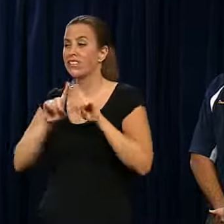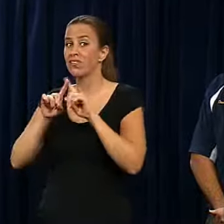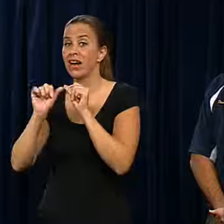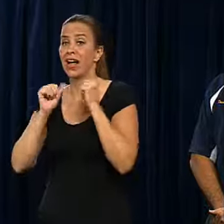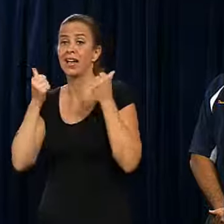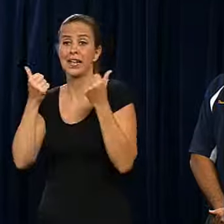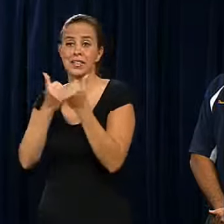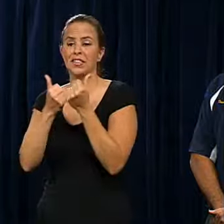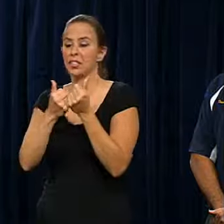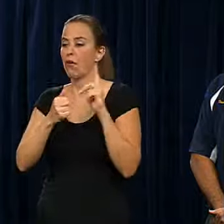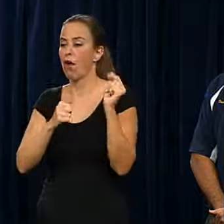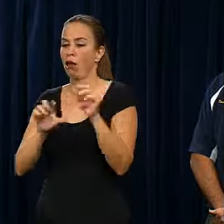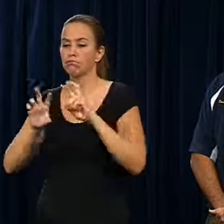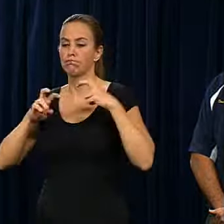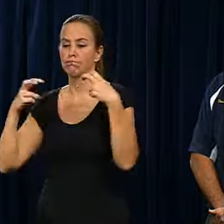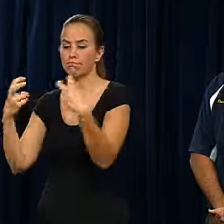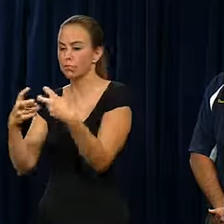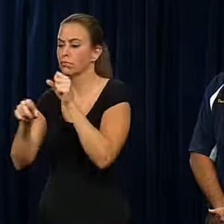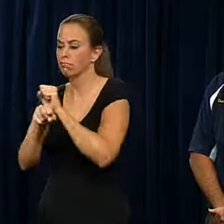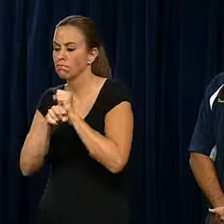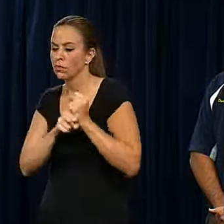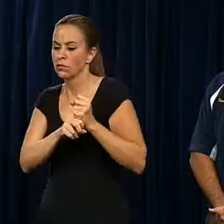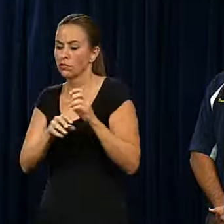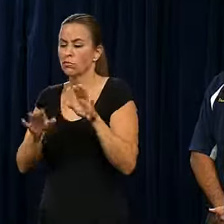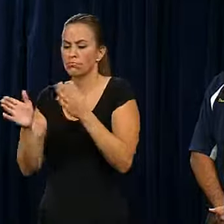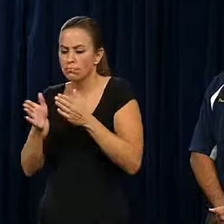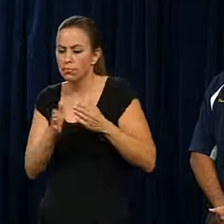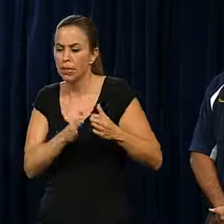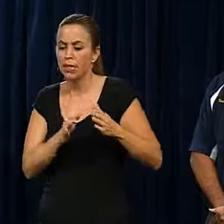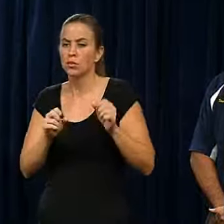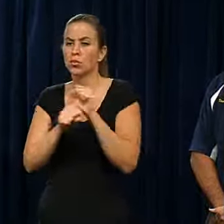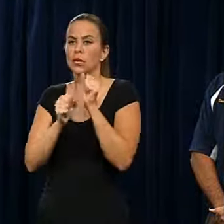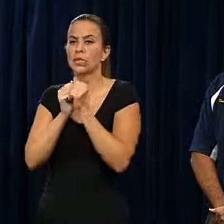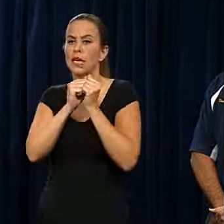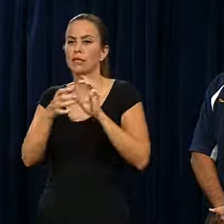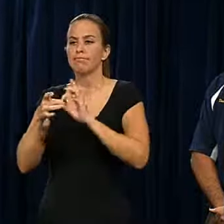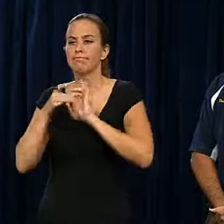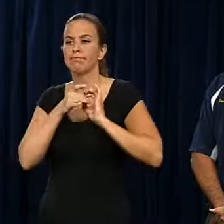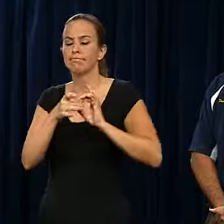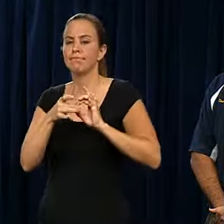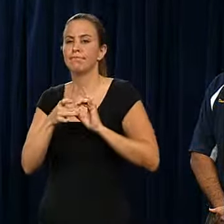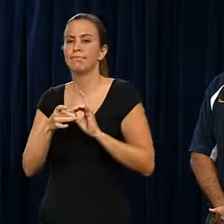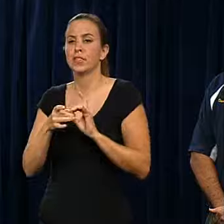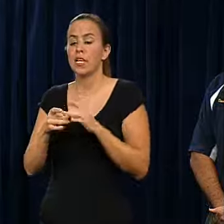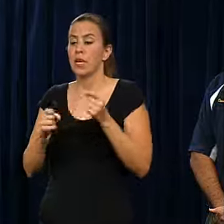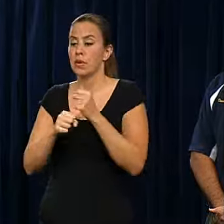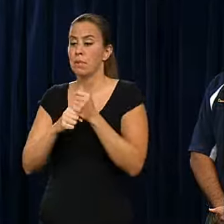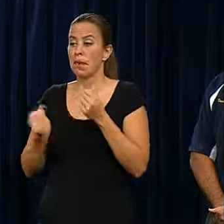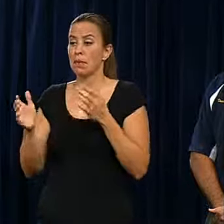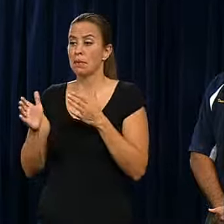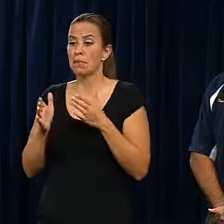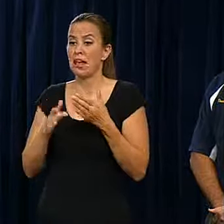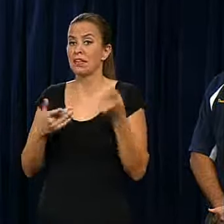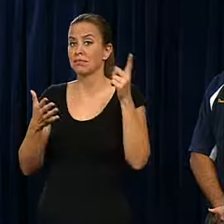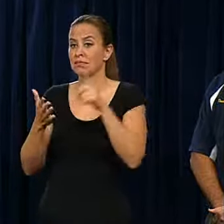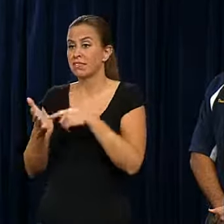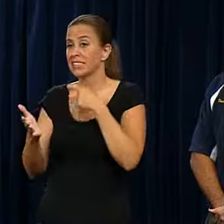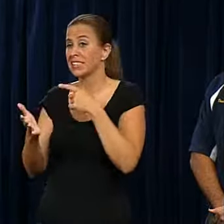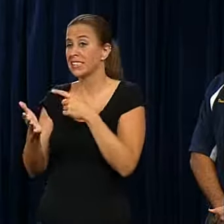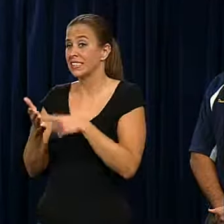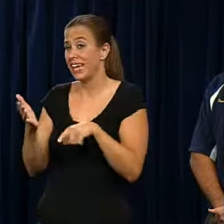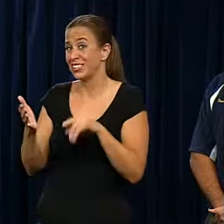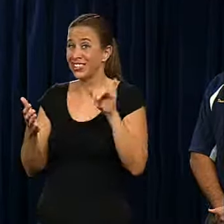worked together to really prepare. I think making a call to close, you know, cancel the